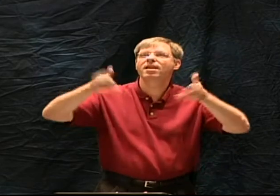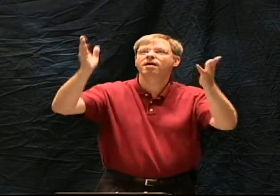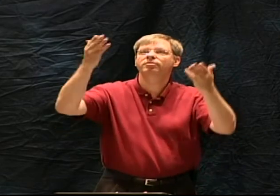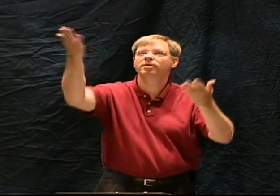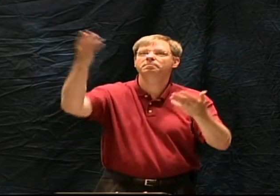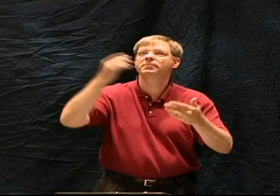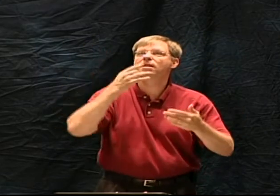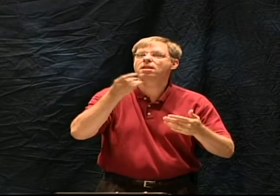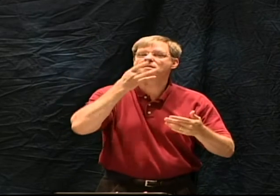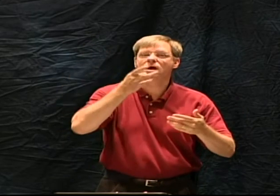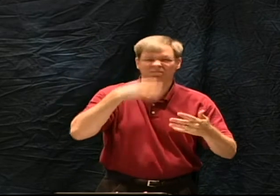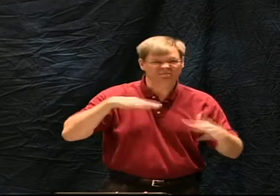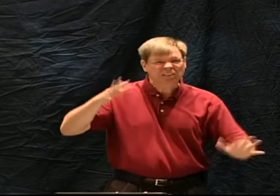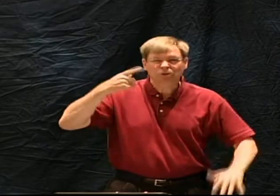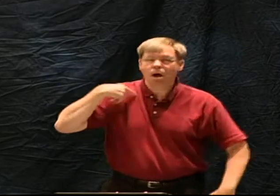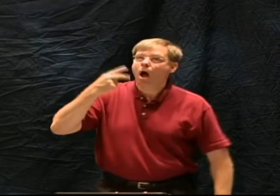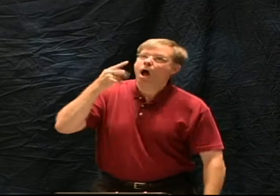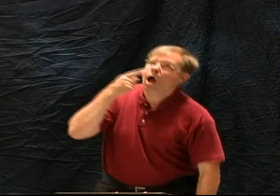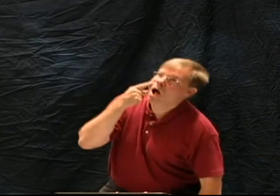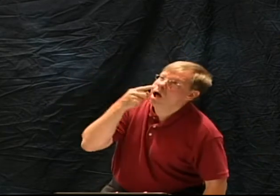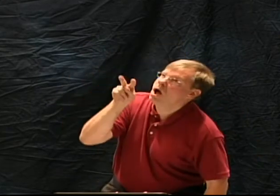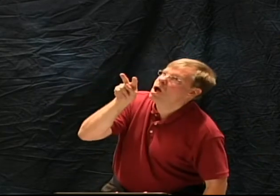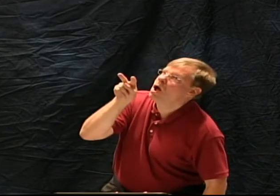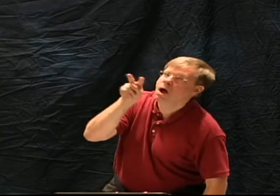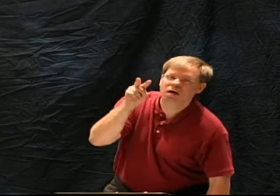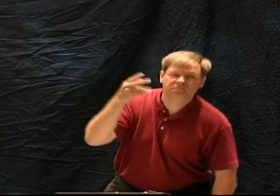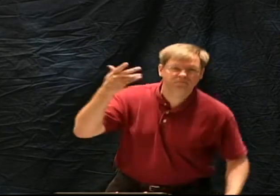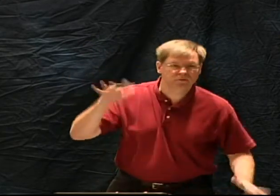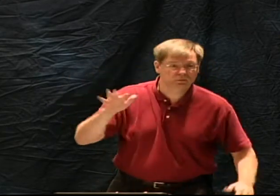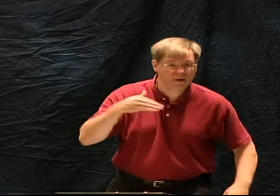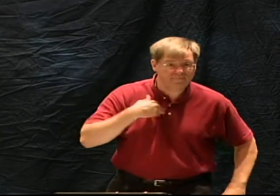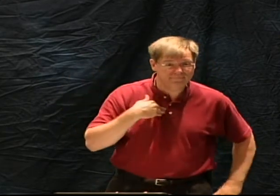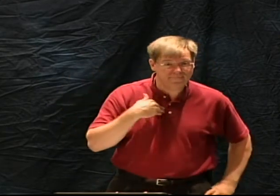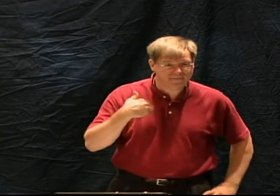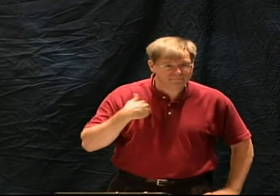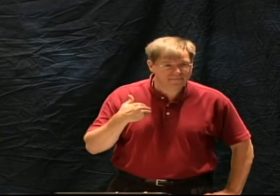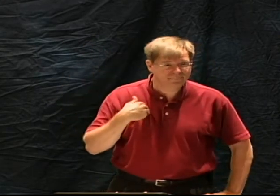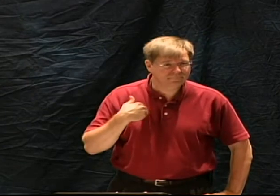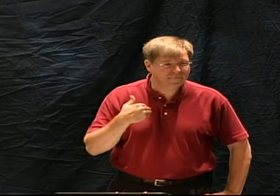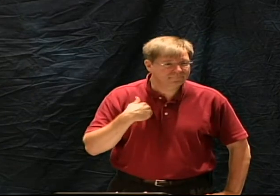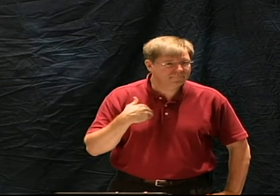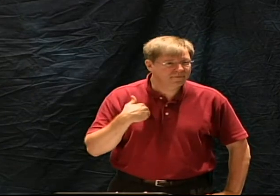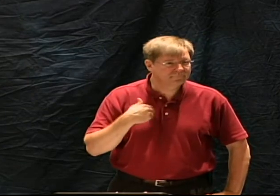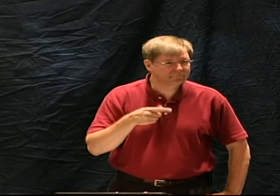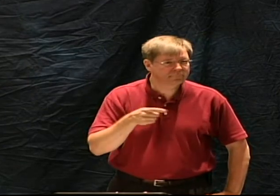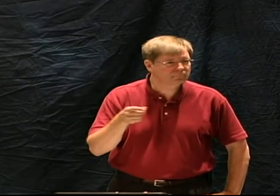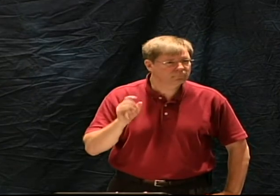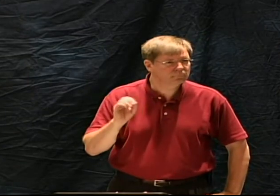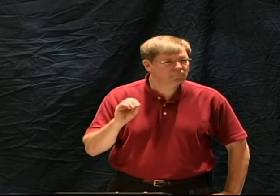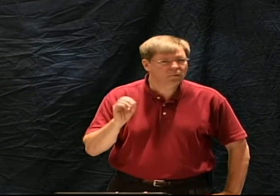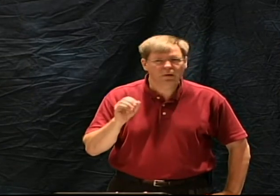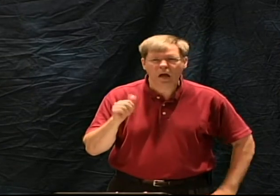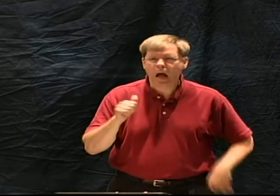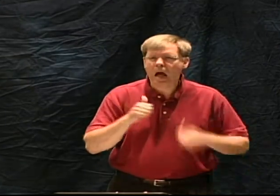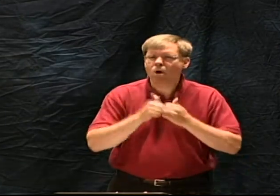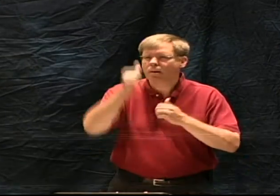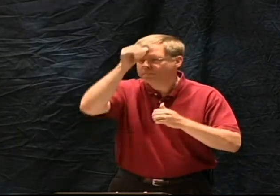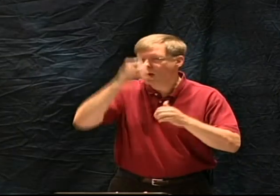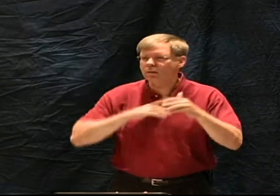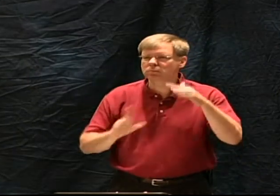see it's an interesting thing no one was there to see God create the world because before that sixth day